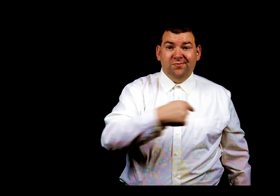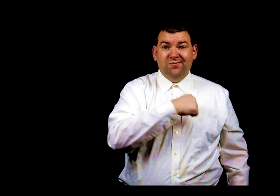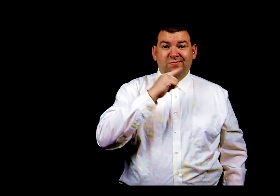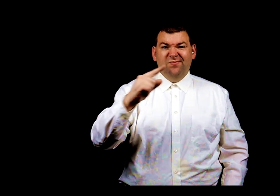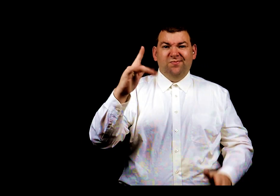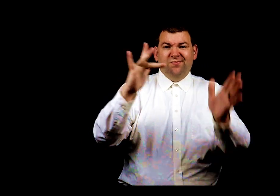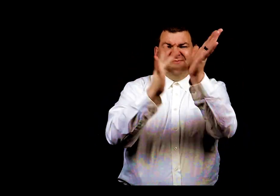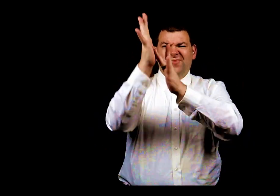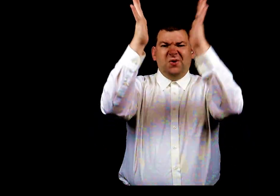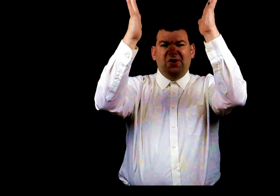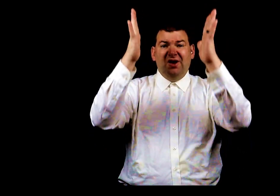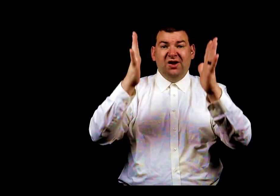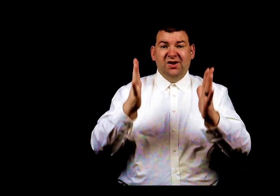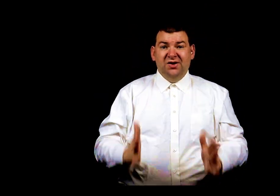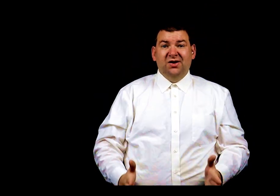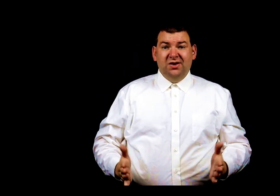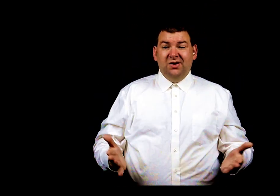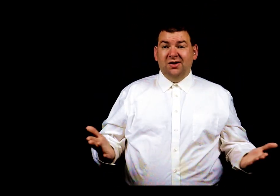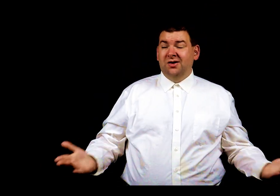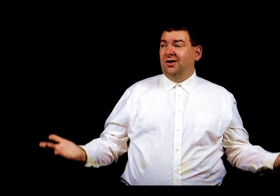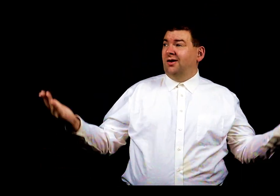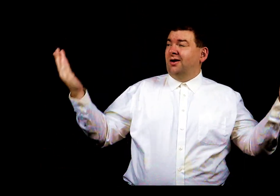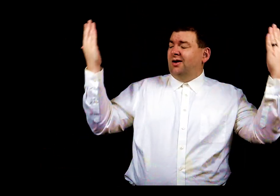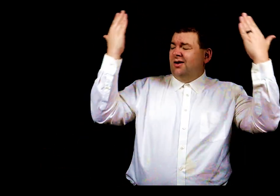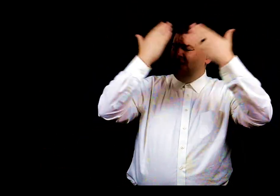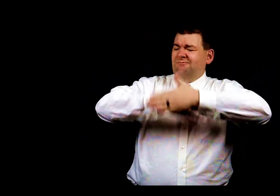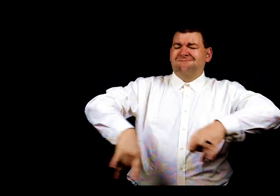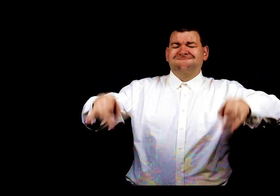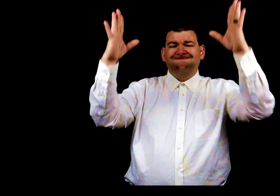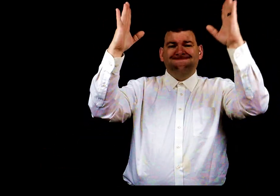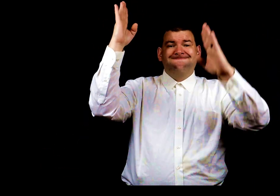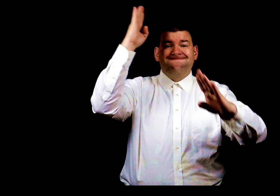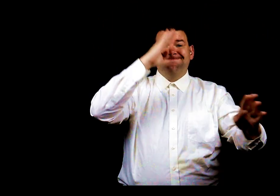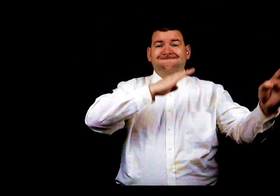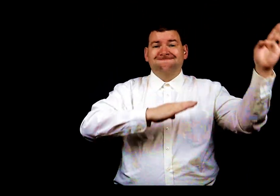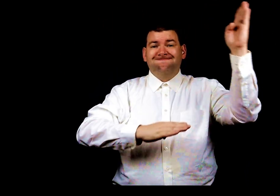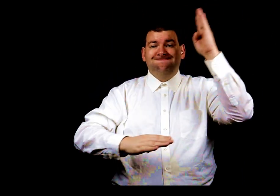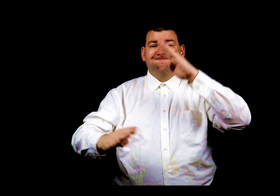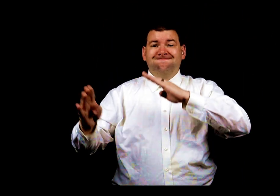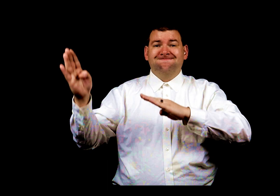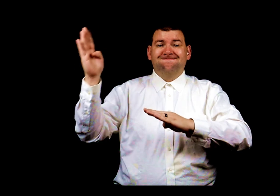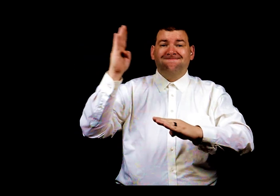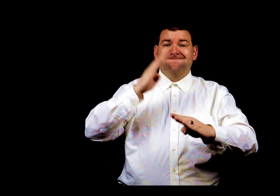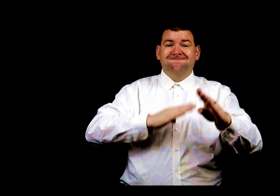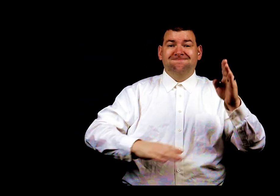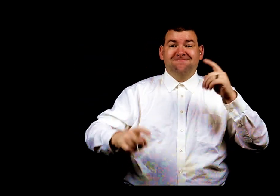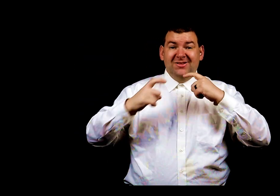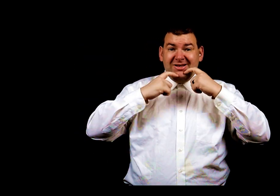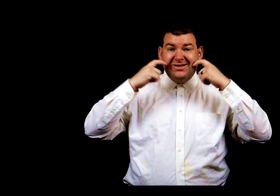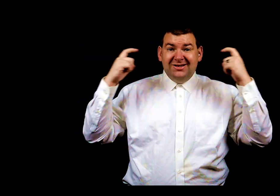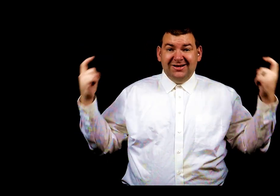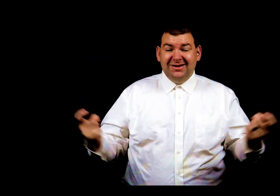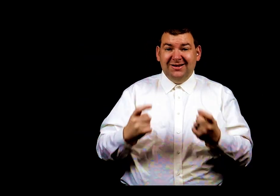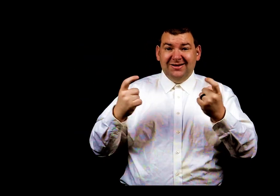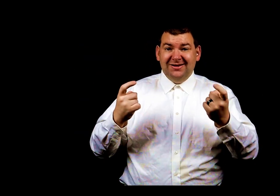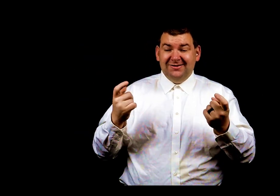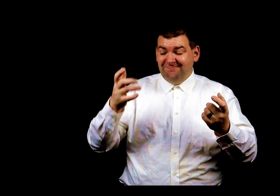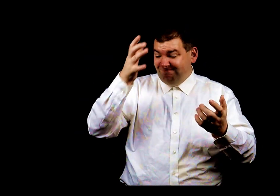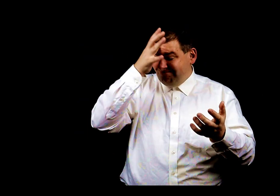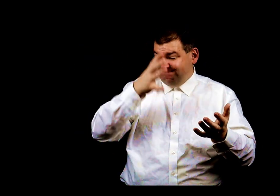are the watchman, in this dark night Sin has